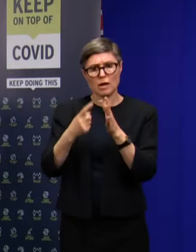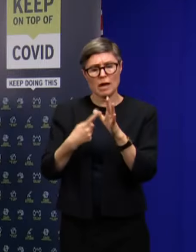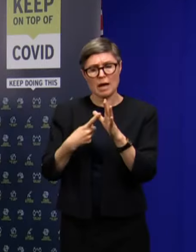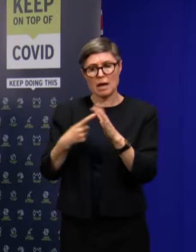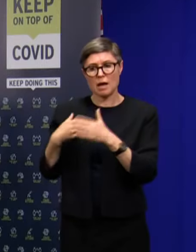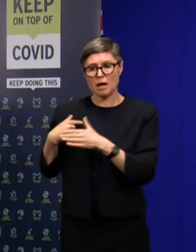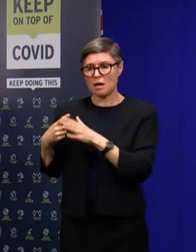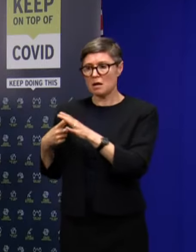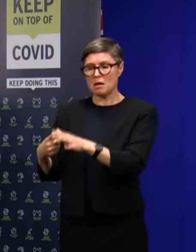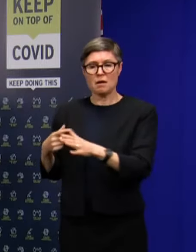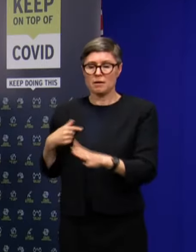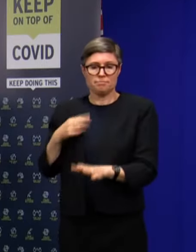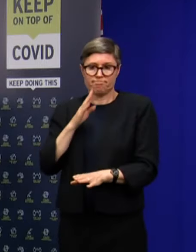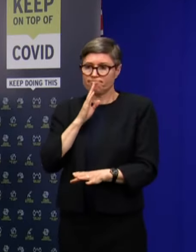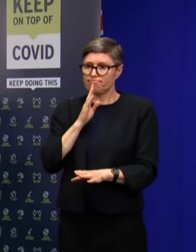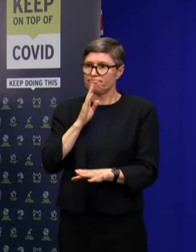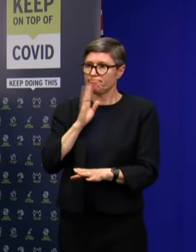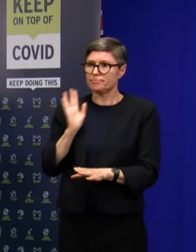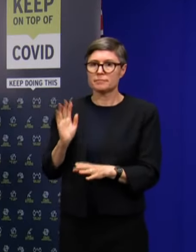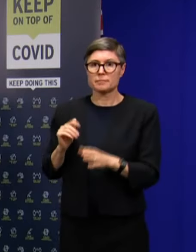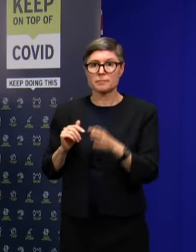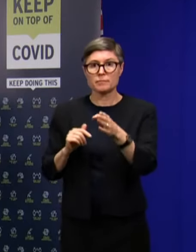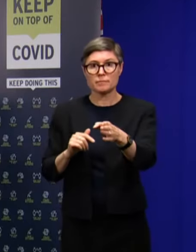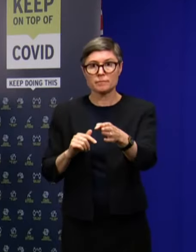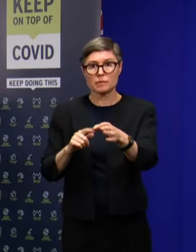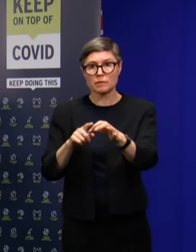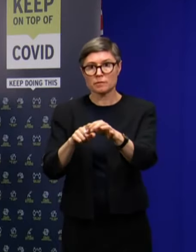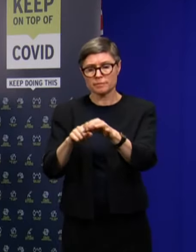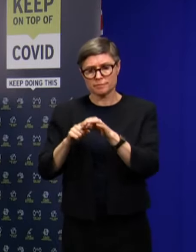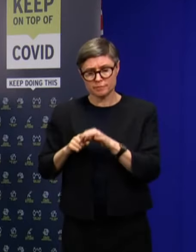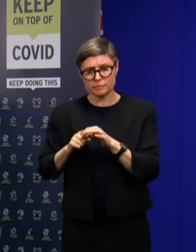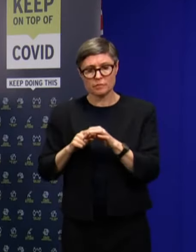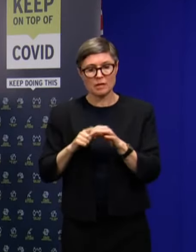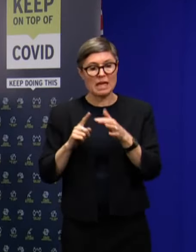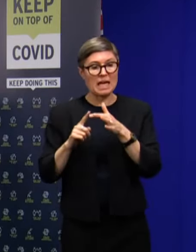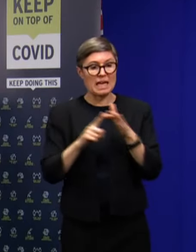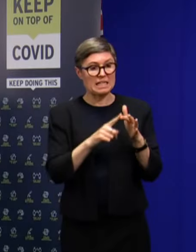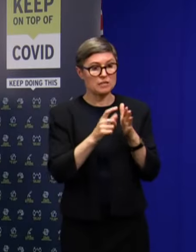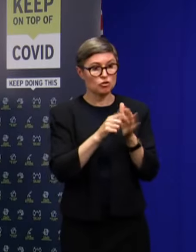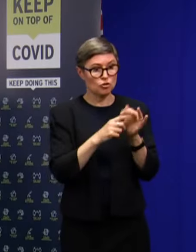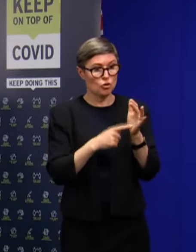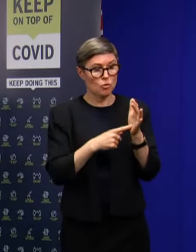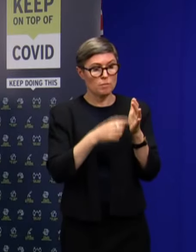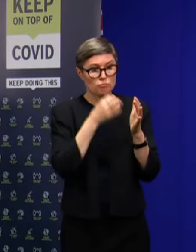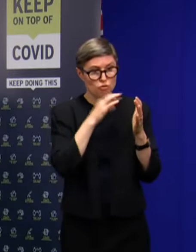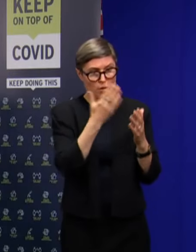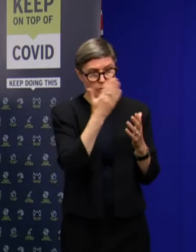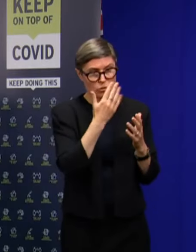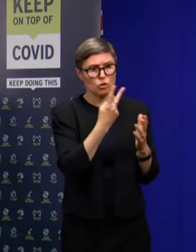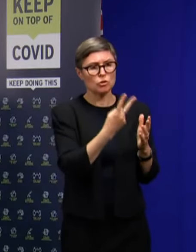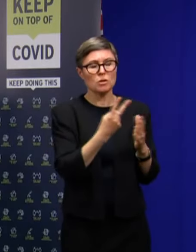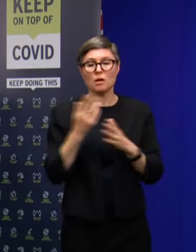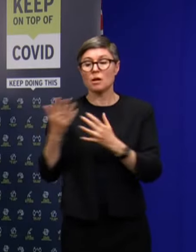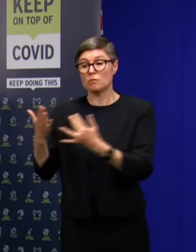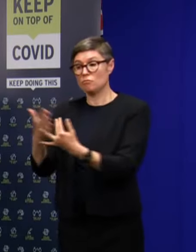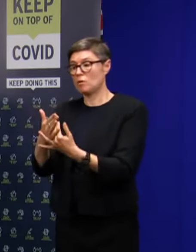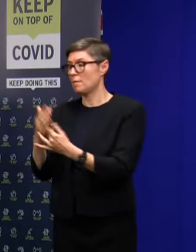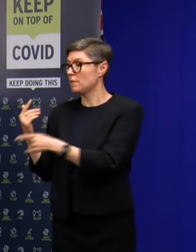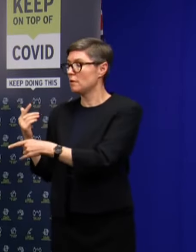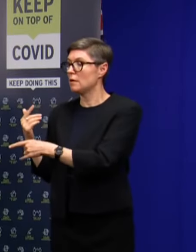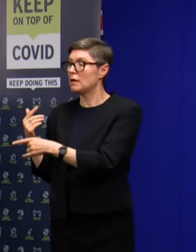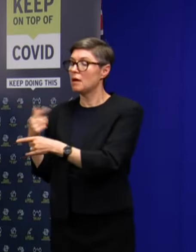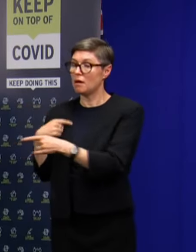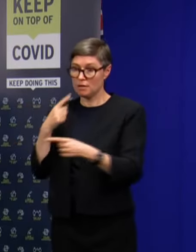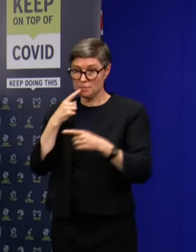I'm not going to go into the details of that. The two students at East Derwent Primary that were removed... Actually, I might just say, whenever